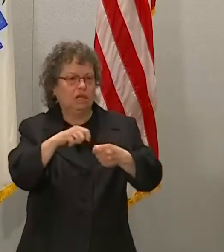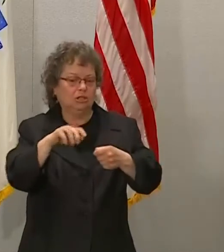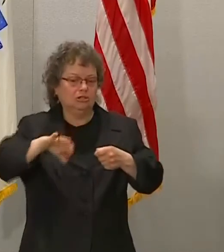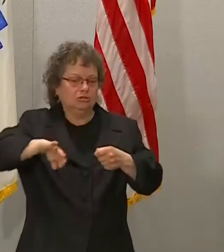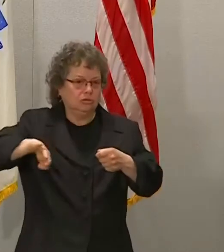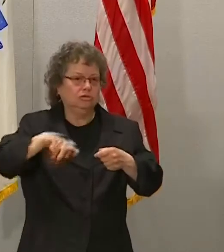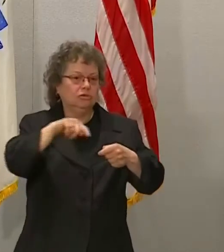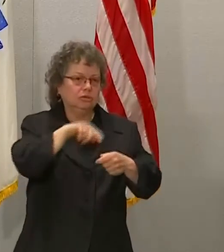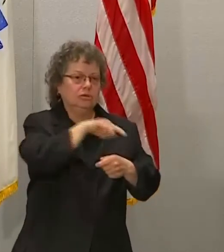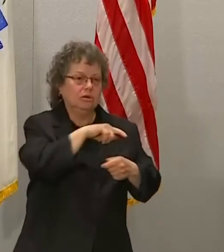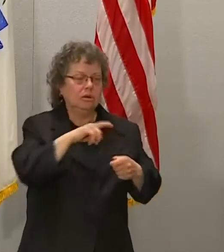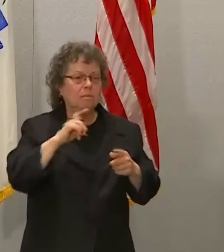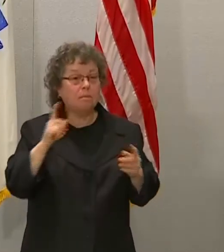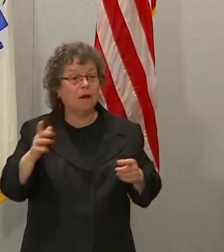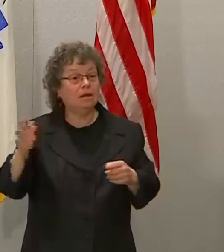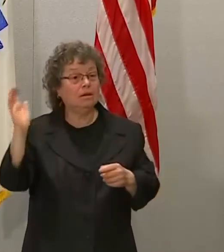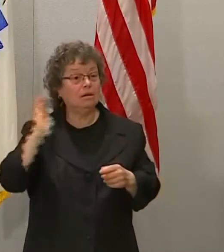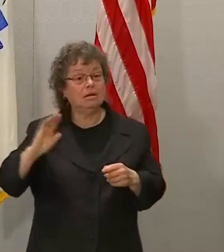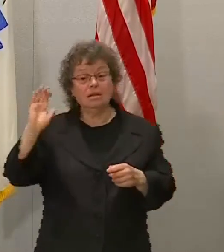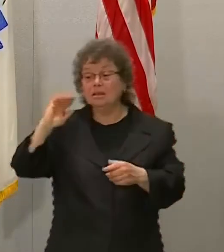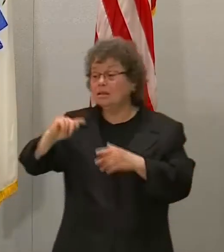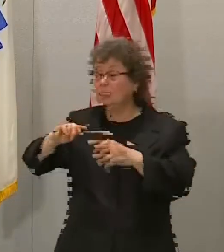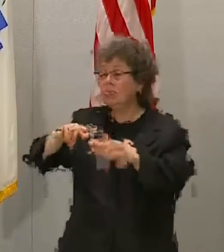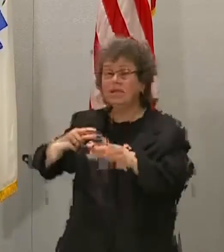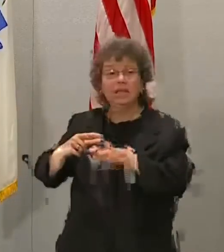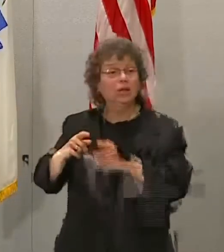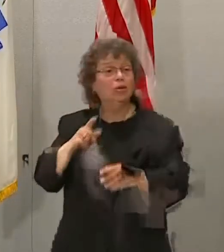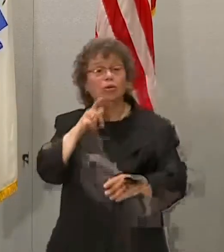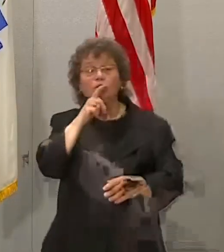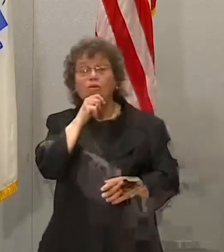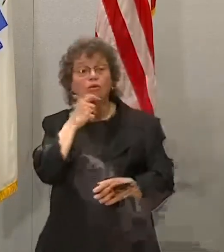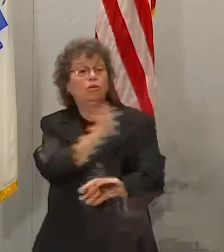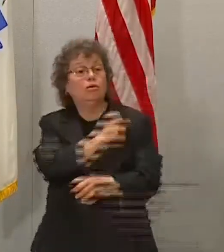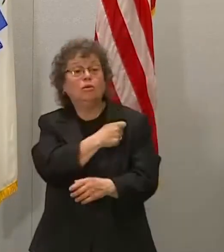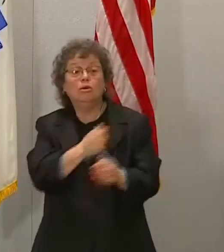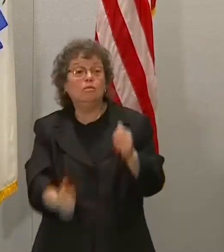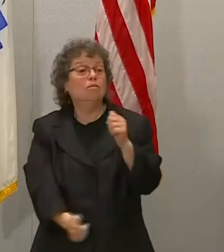of our vaccination program from the beginning has been Pfizer and Moderna.